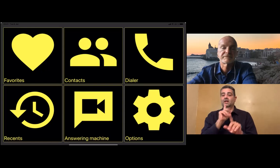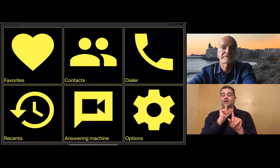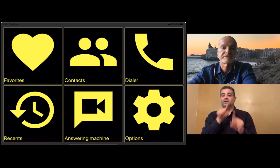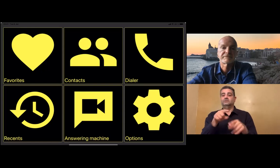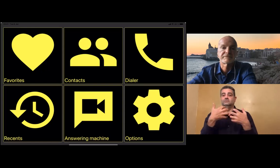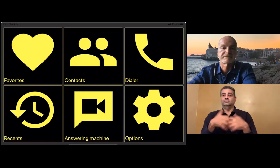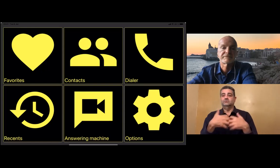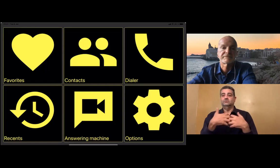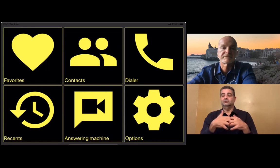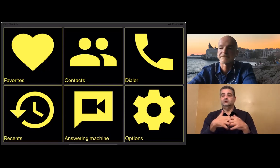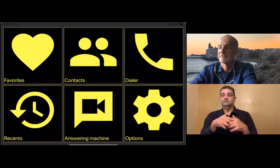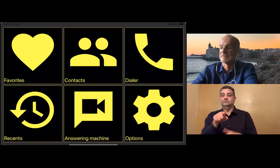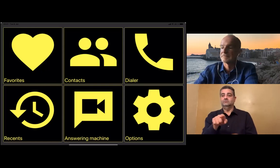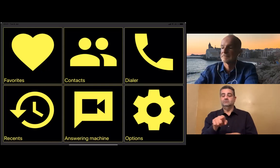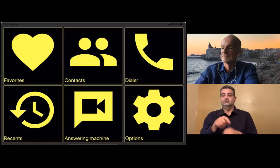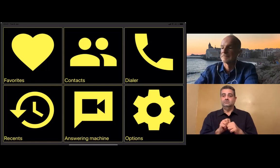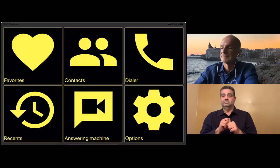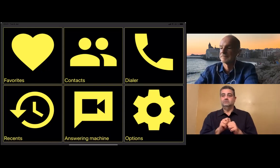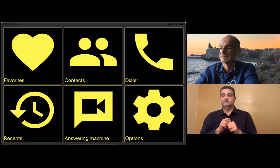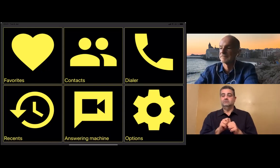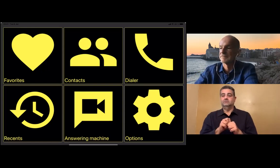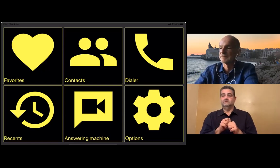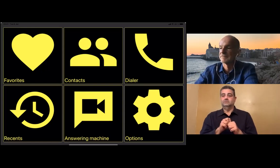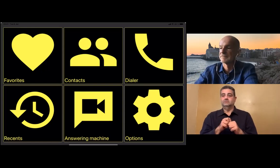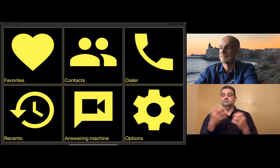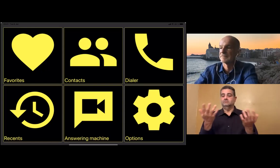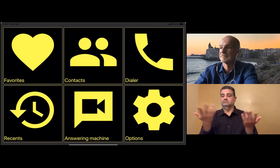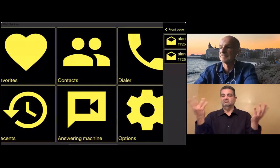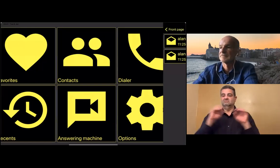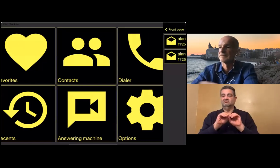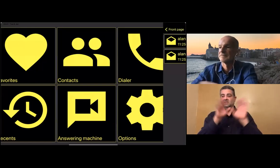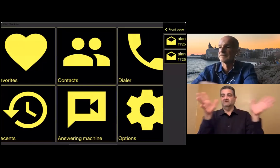After recents, you'll see answering machine.